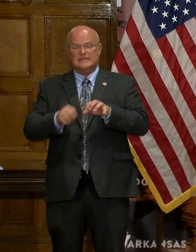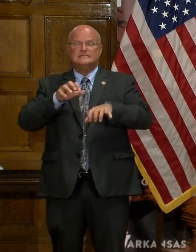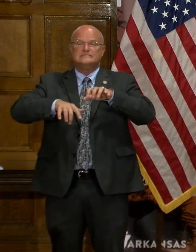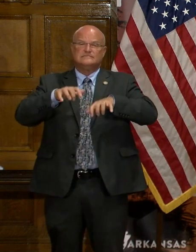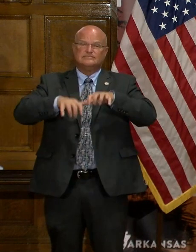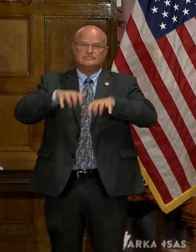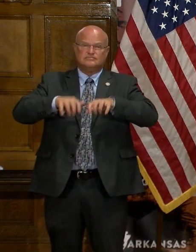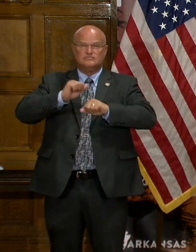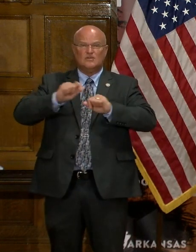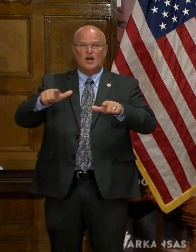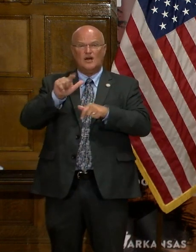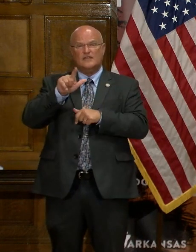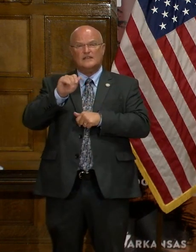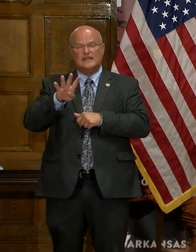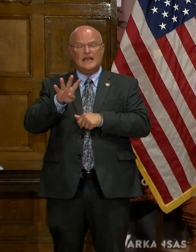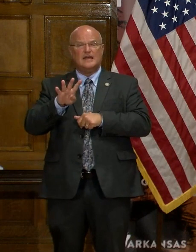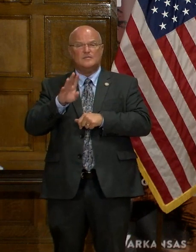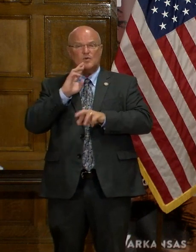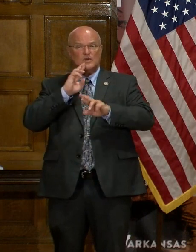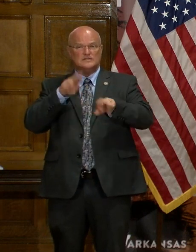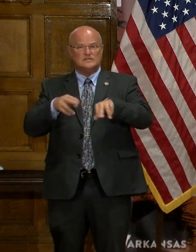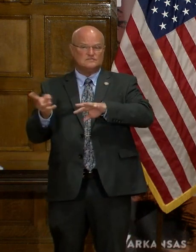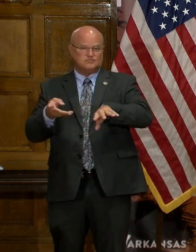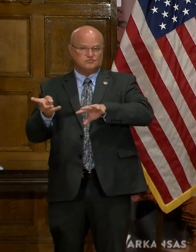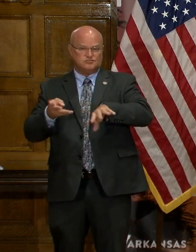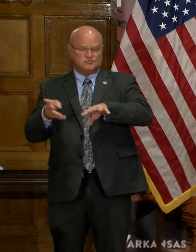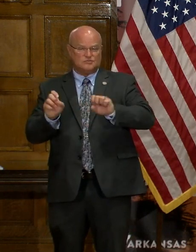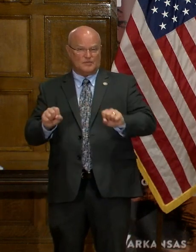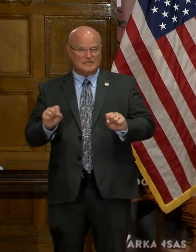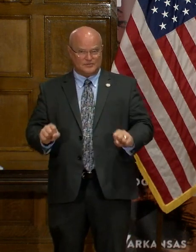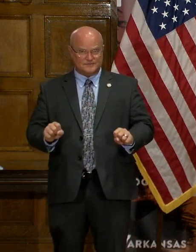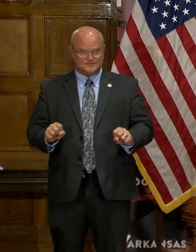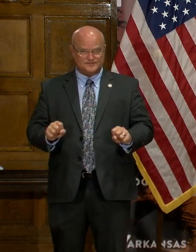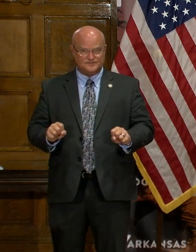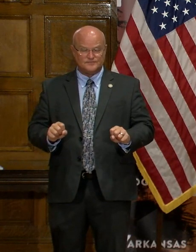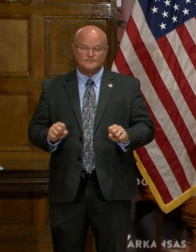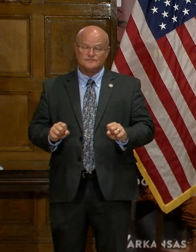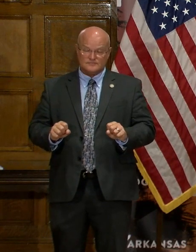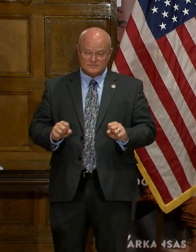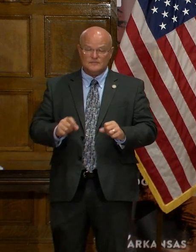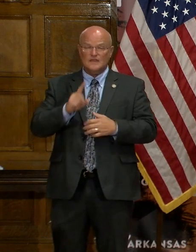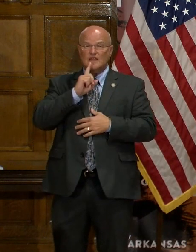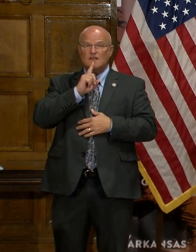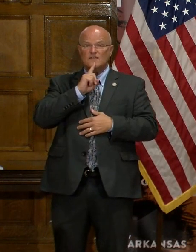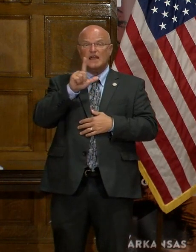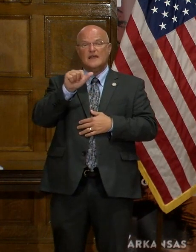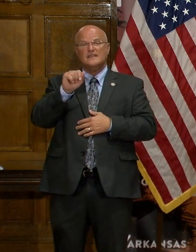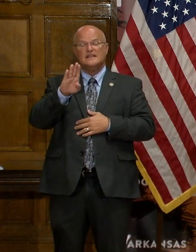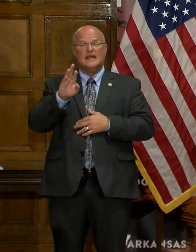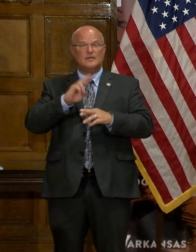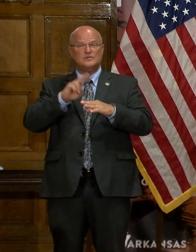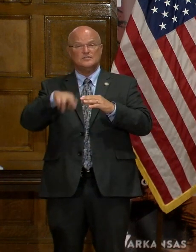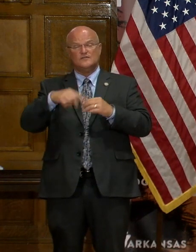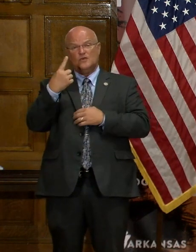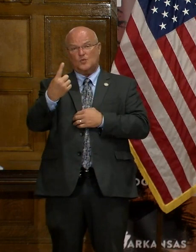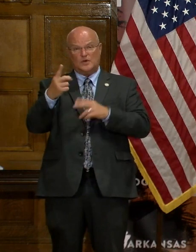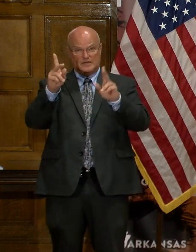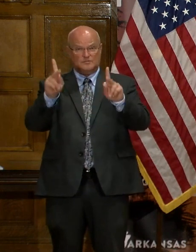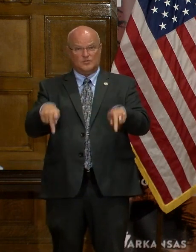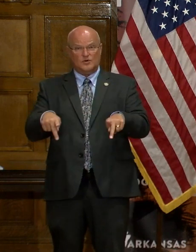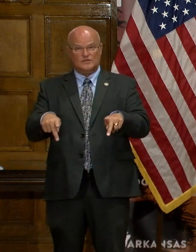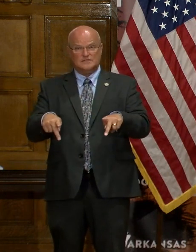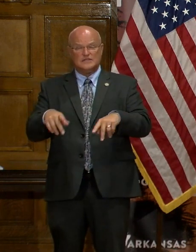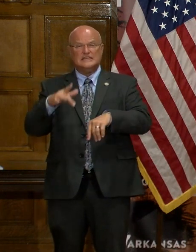process those lab results as quickly as possible. In fact, the lab results for a single patient